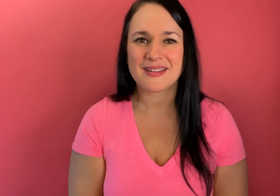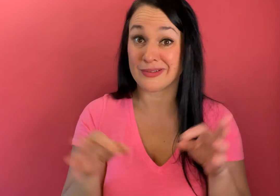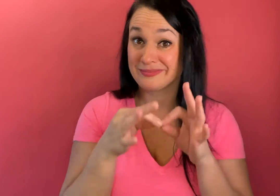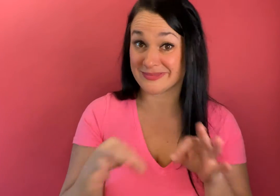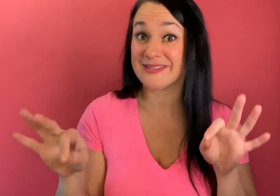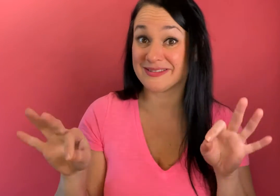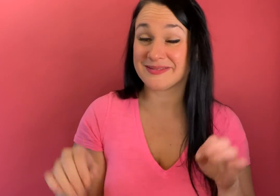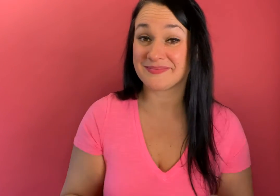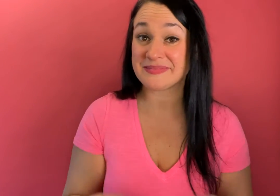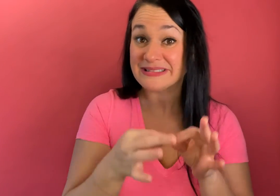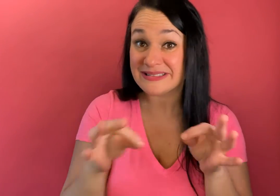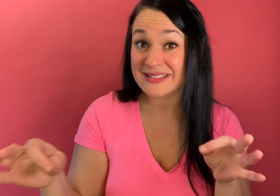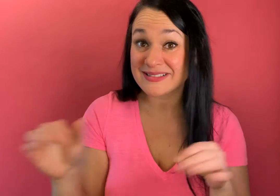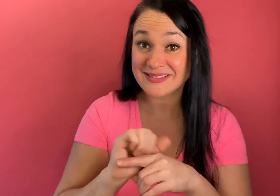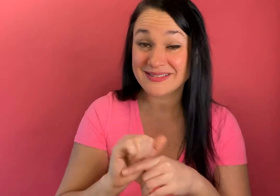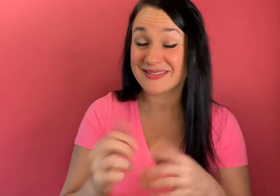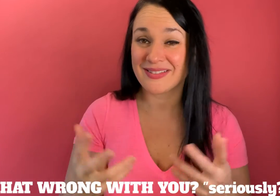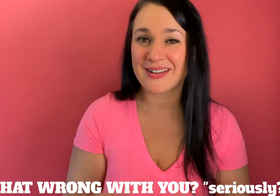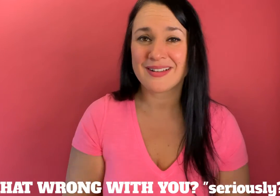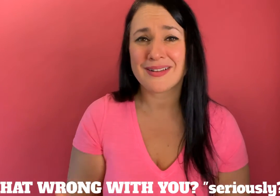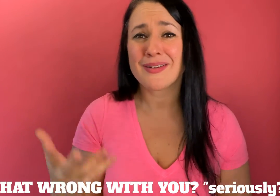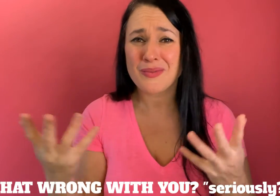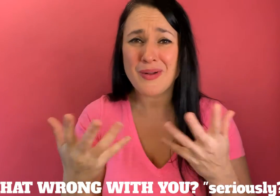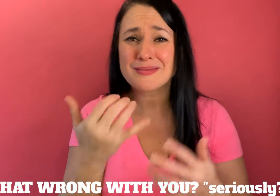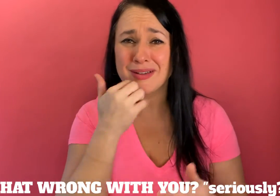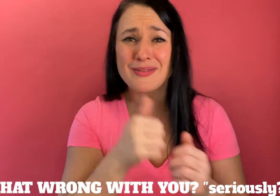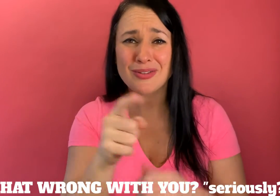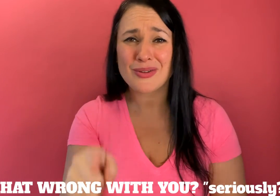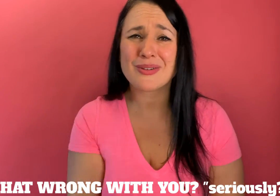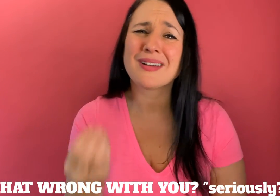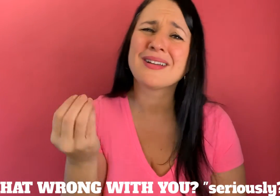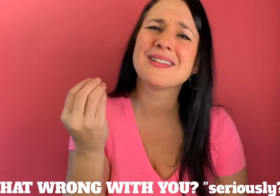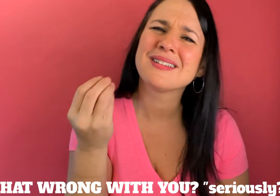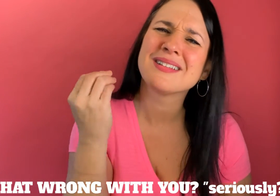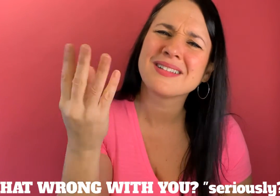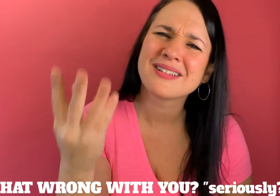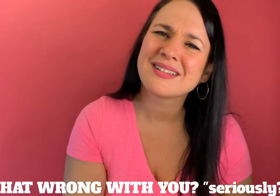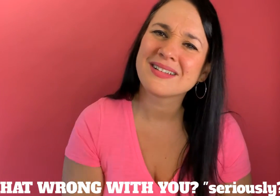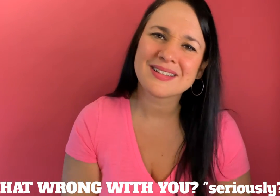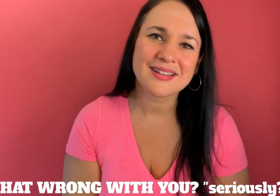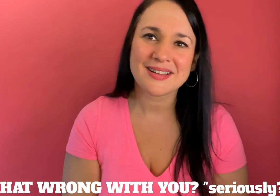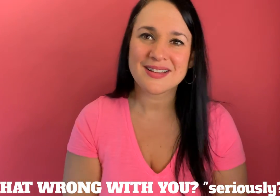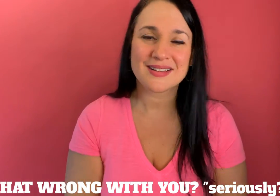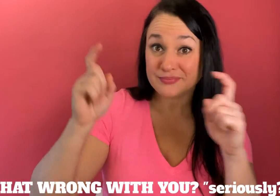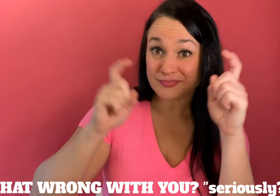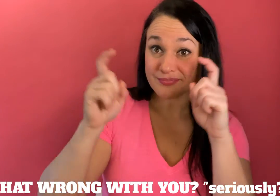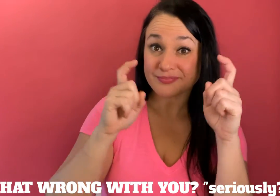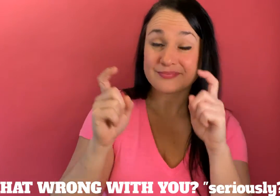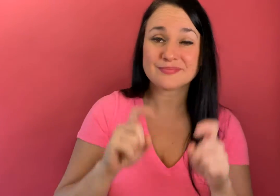explain to me tell me and the sentence could be what's wrong with you seriously the